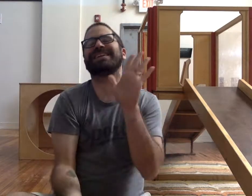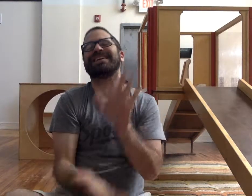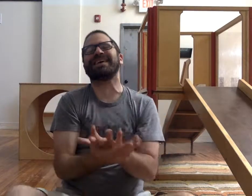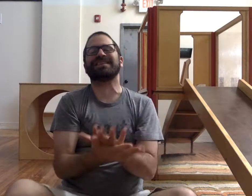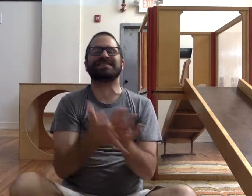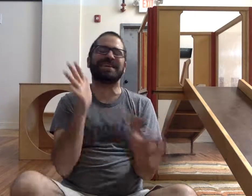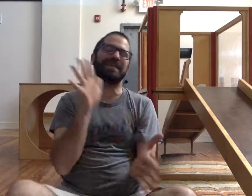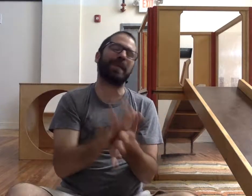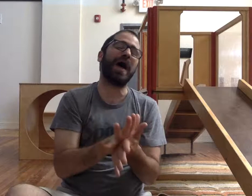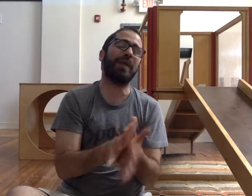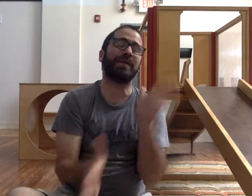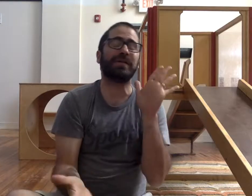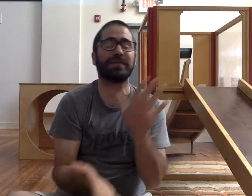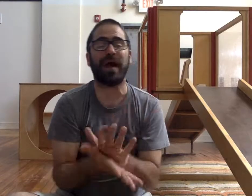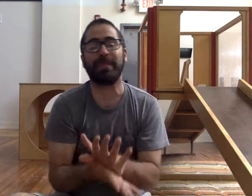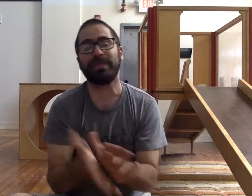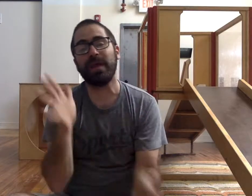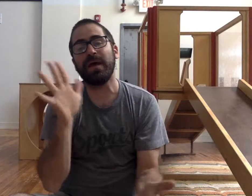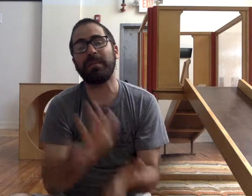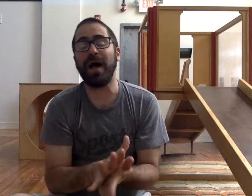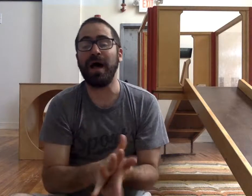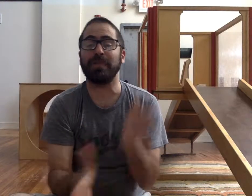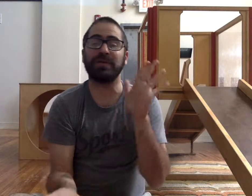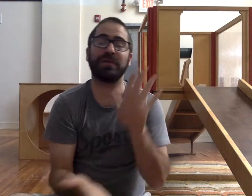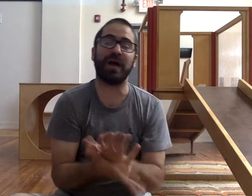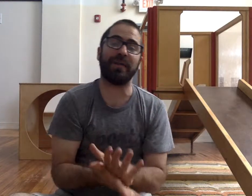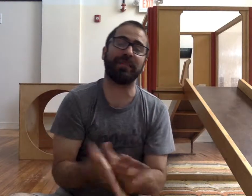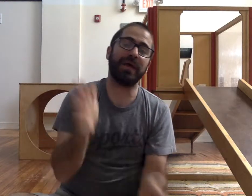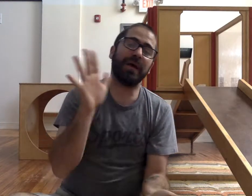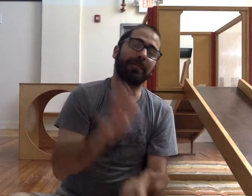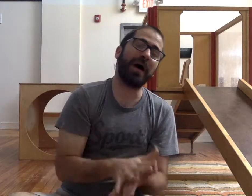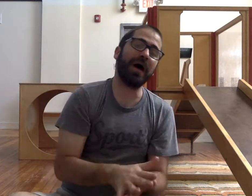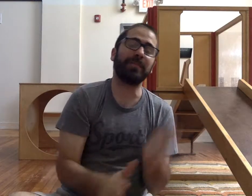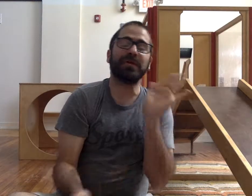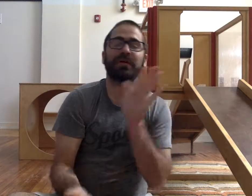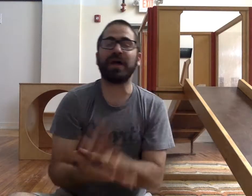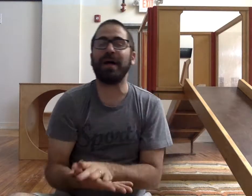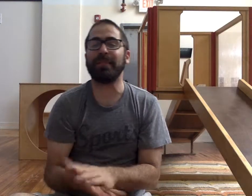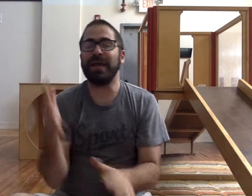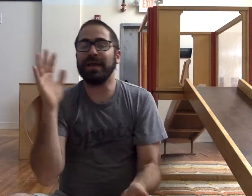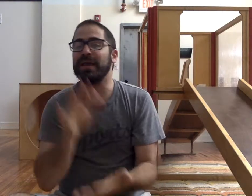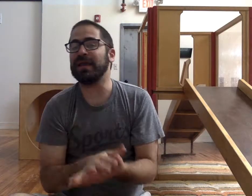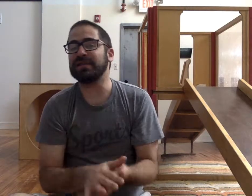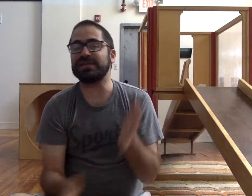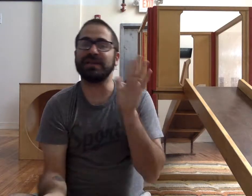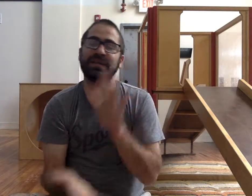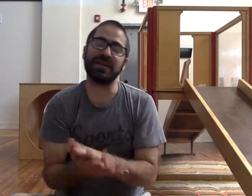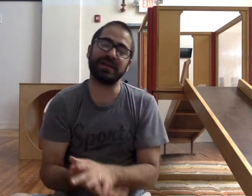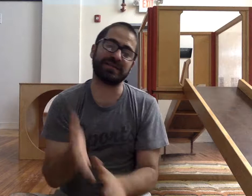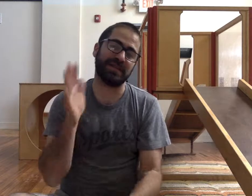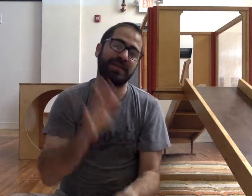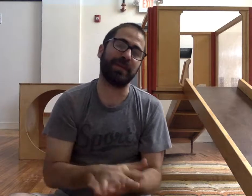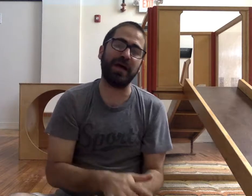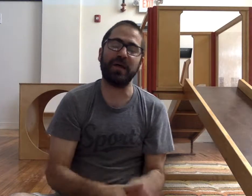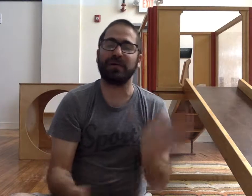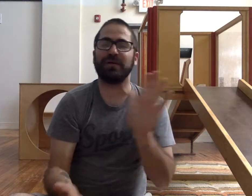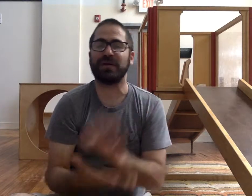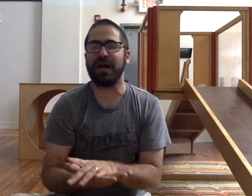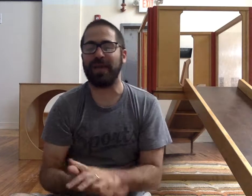sticky, icky, sticky bubble gum. Bubble gum. Bubble gum. Icky, sticky, icky, sticky bubble gum.